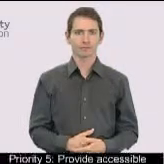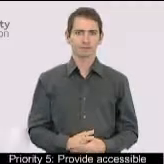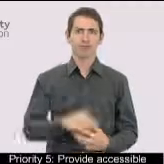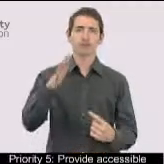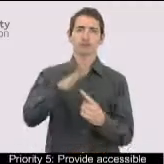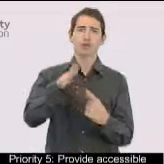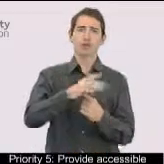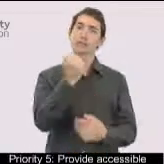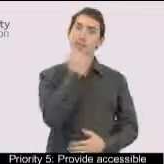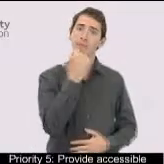Priority 5.